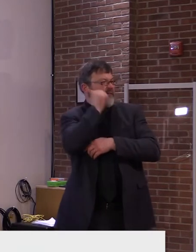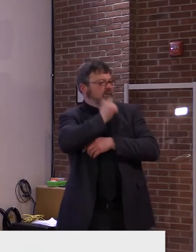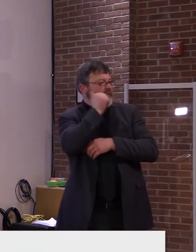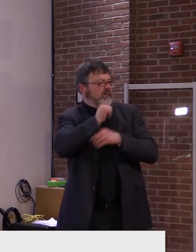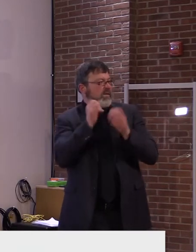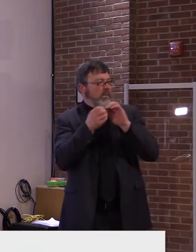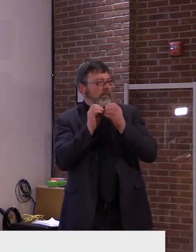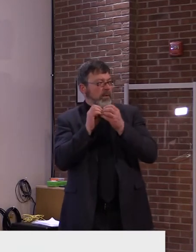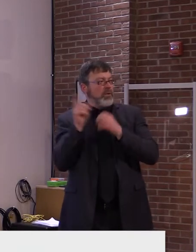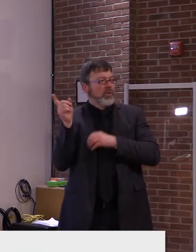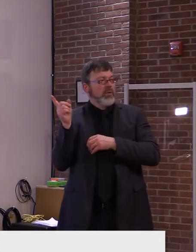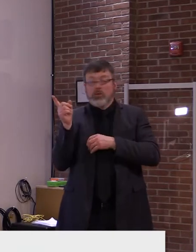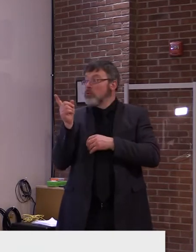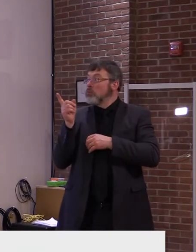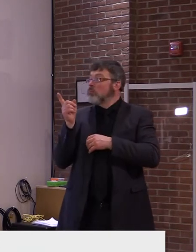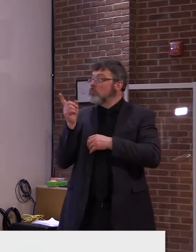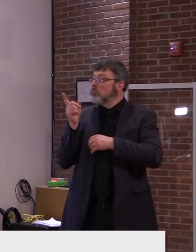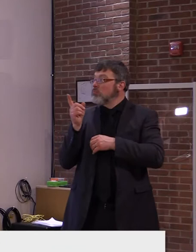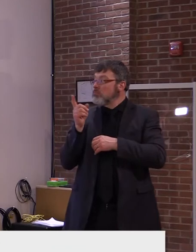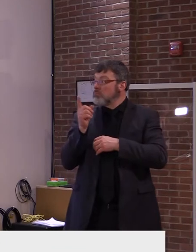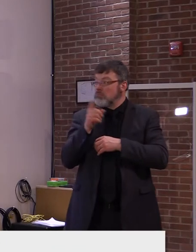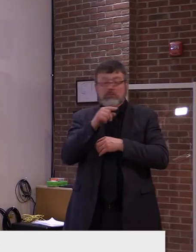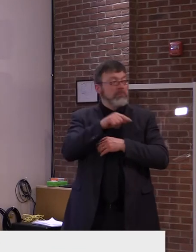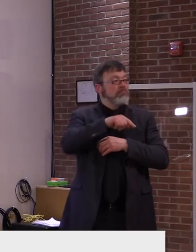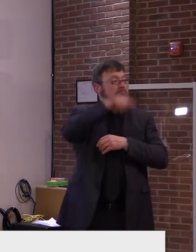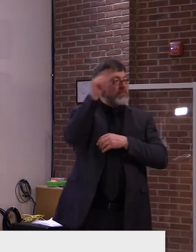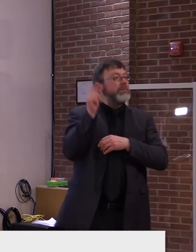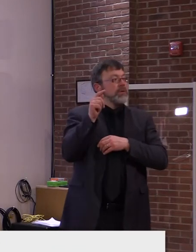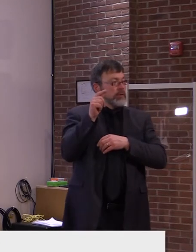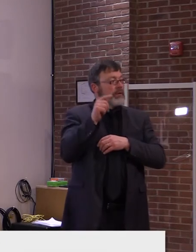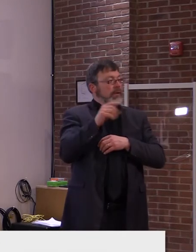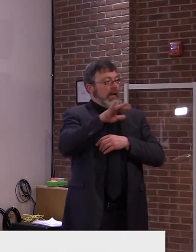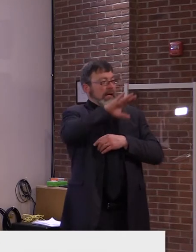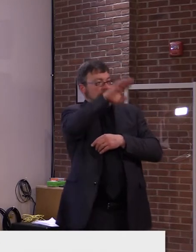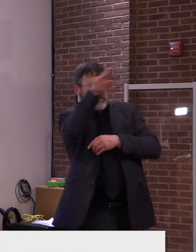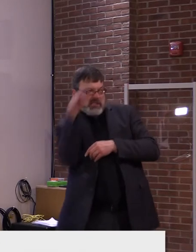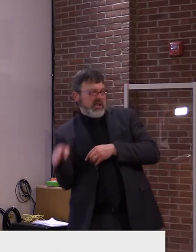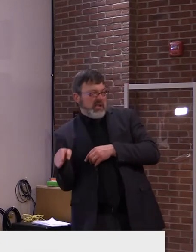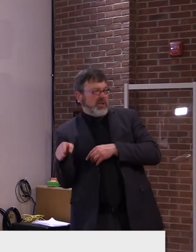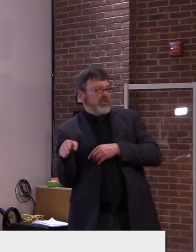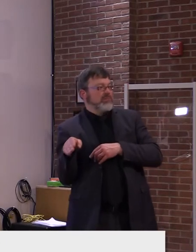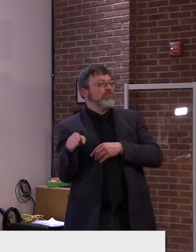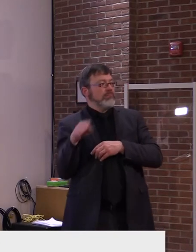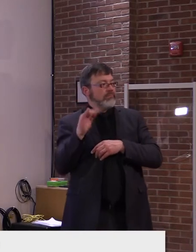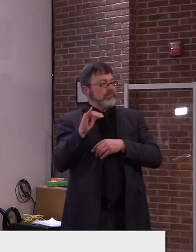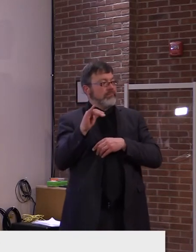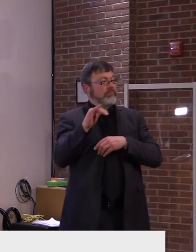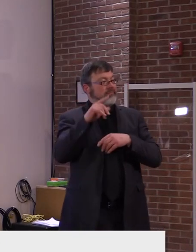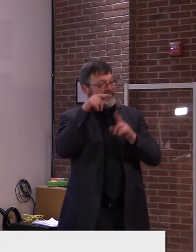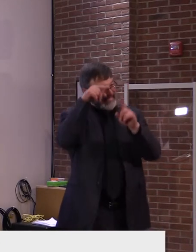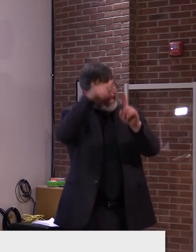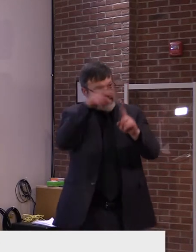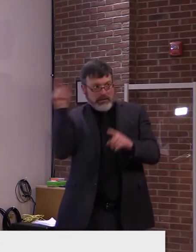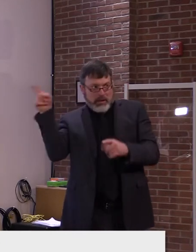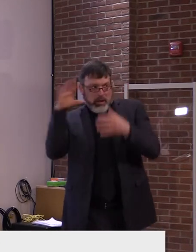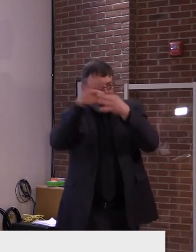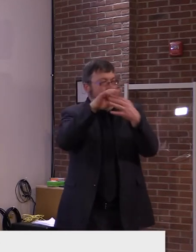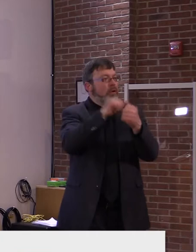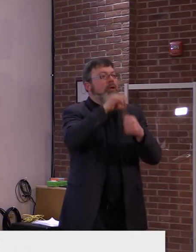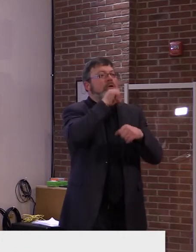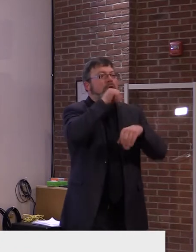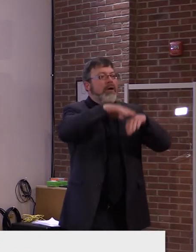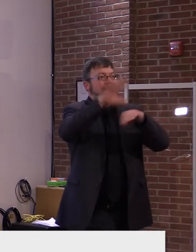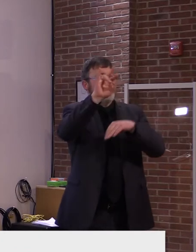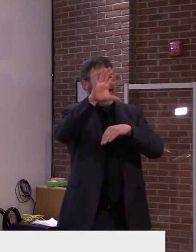throughout the state of Vermont, and in the next slide, looking at our cohort of over 75 years